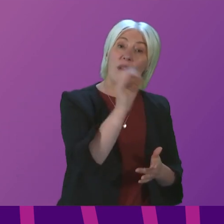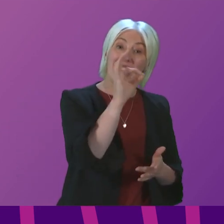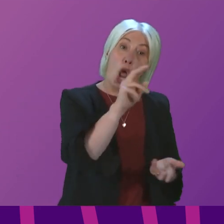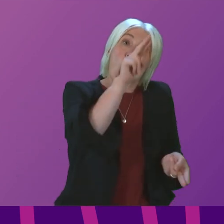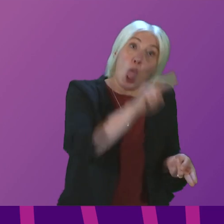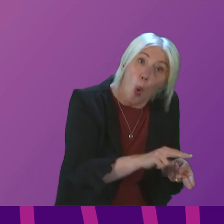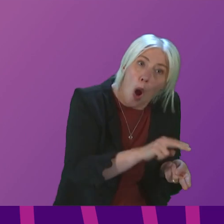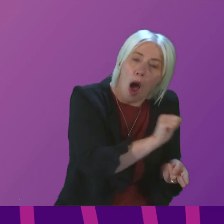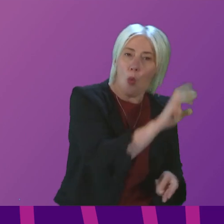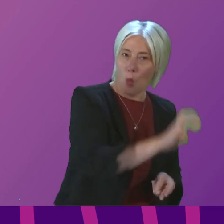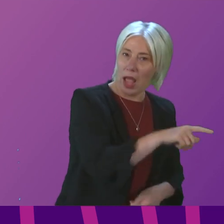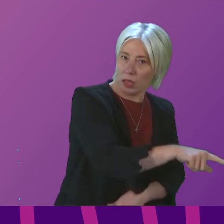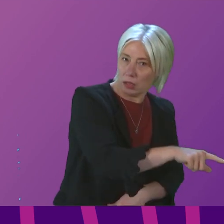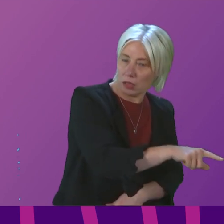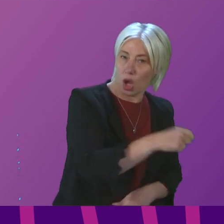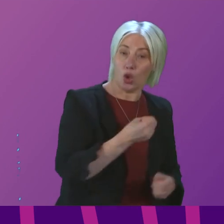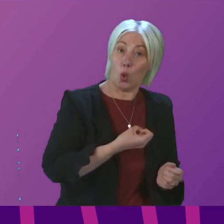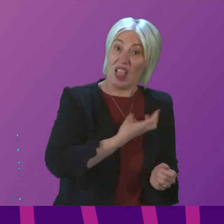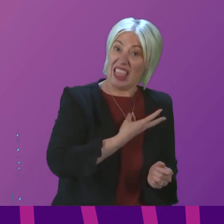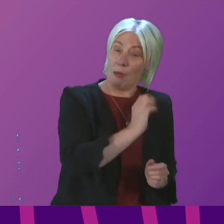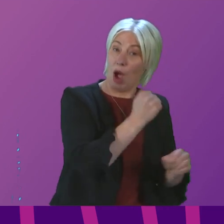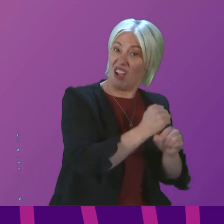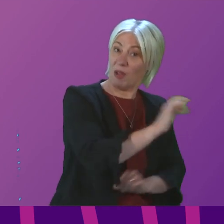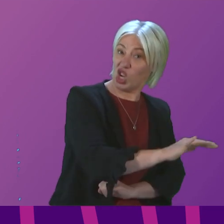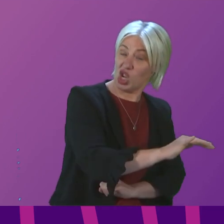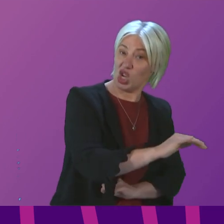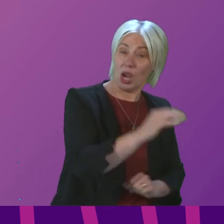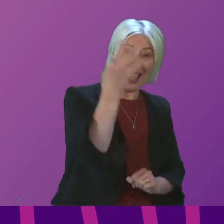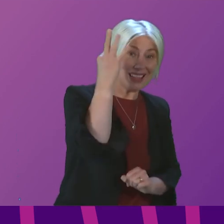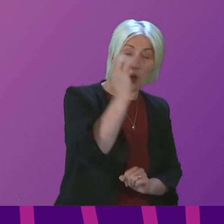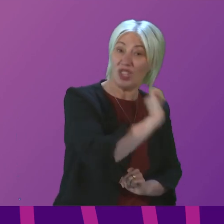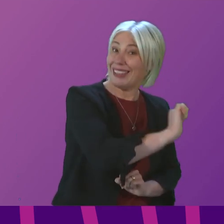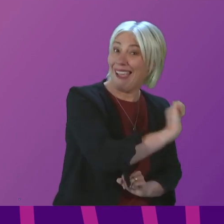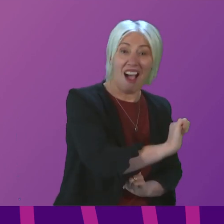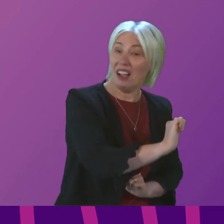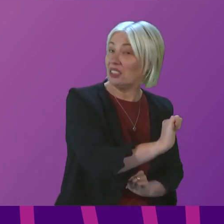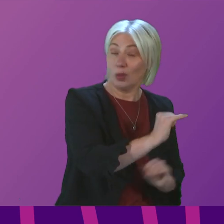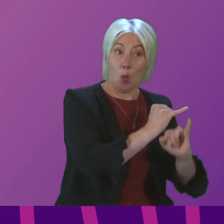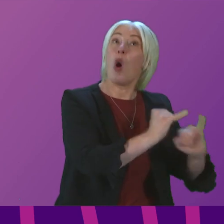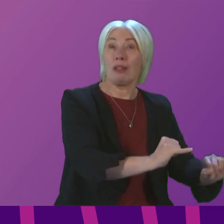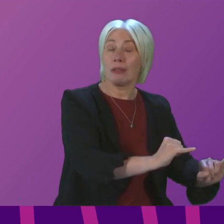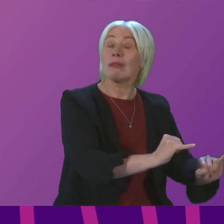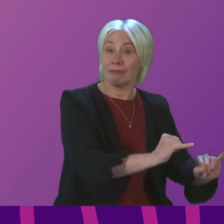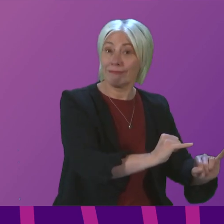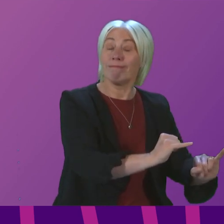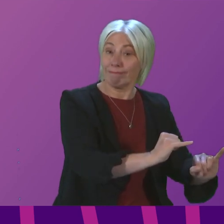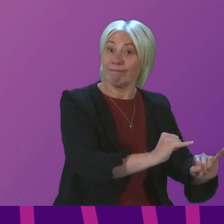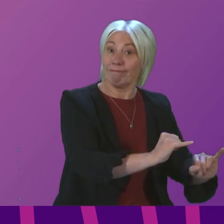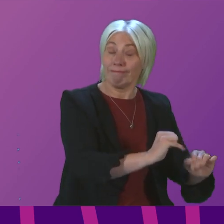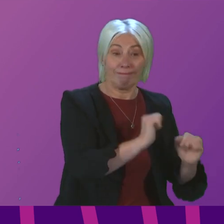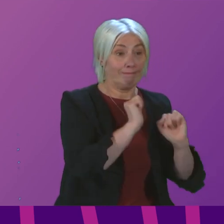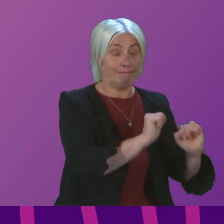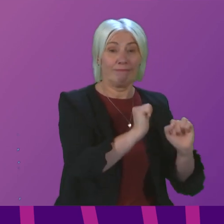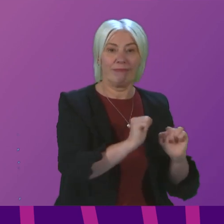So actually, where Labour is in government, local authorities do much worse. And his